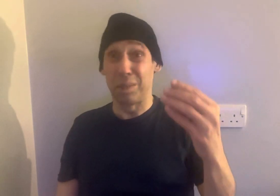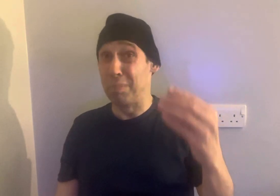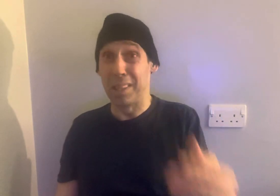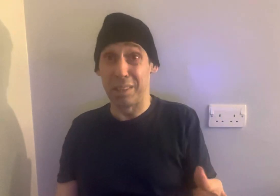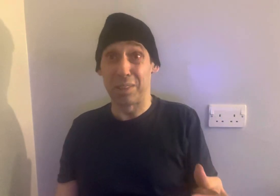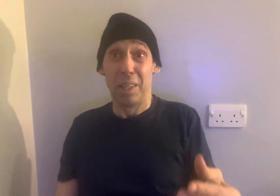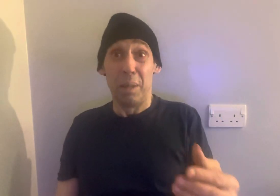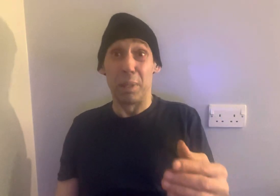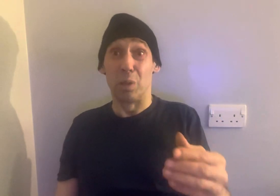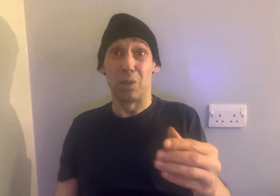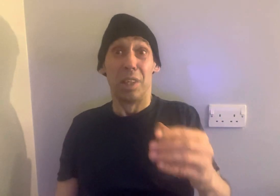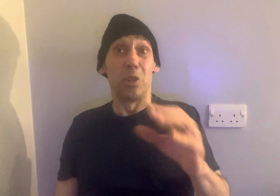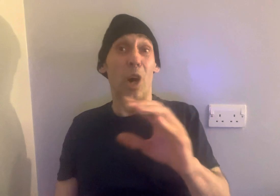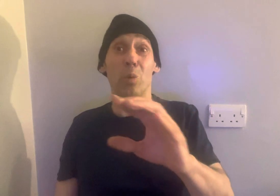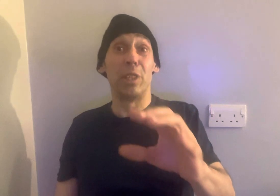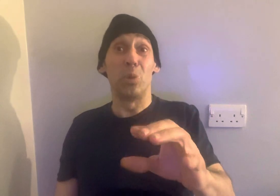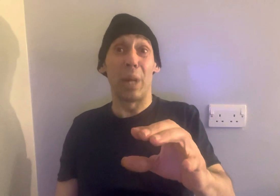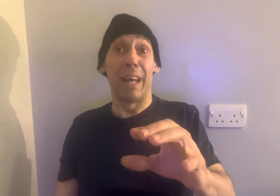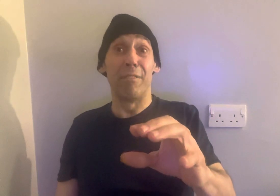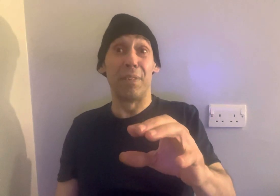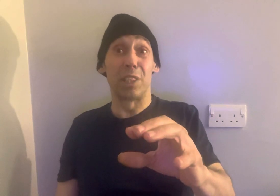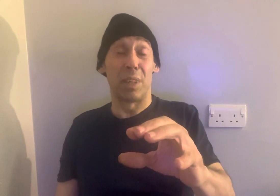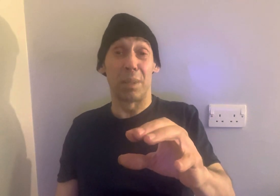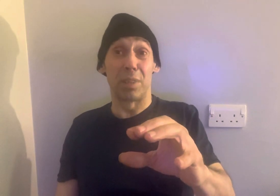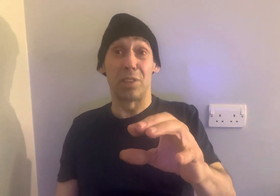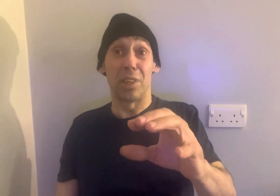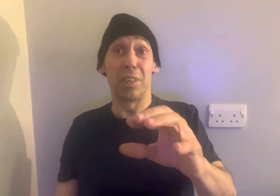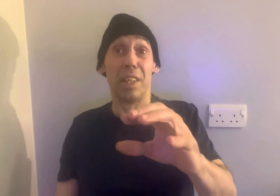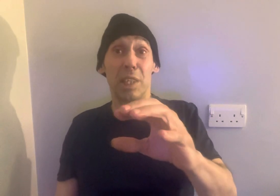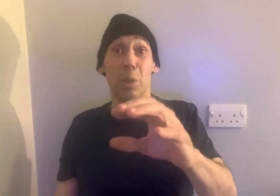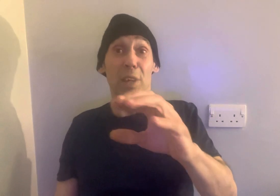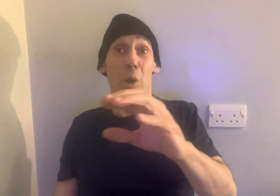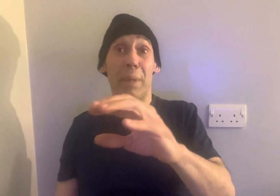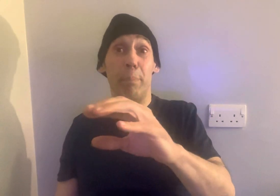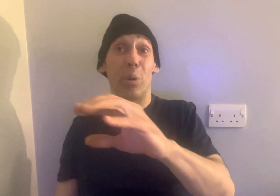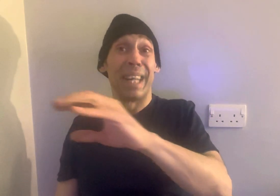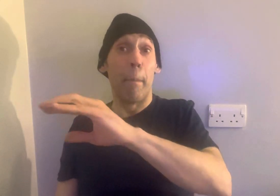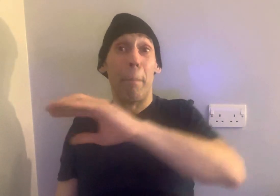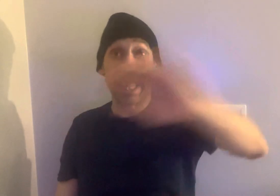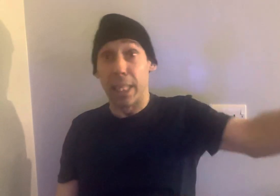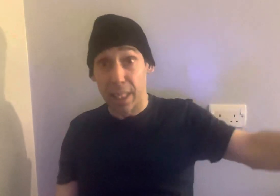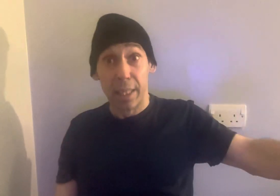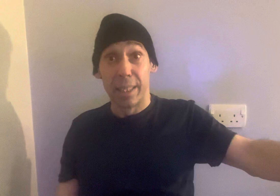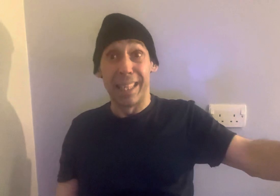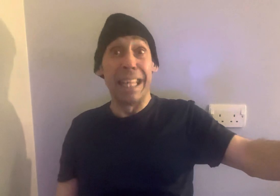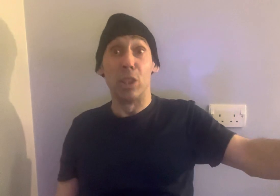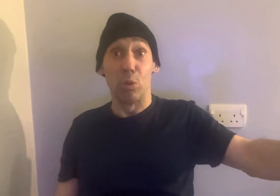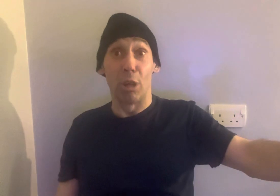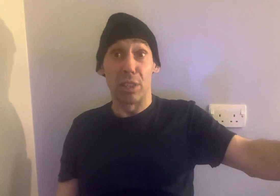murders. Because not only do you have, as far as I'm concerned, you have a lot of men putting their money into drugs